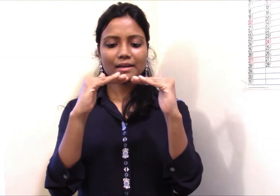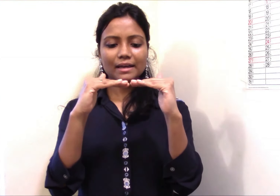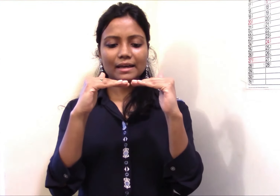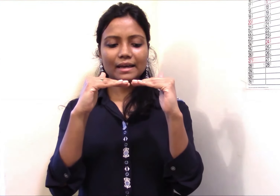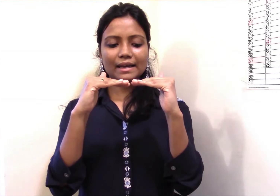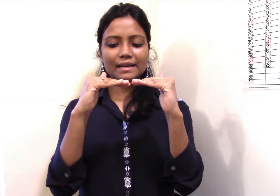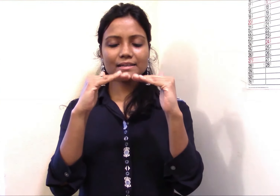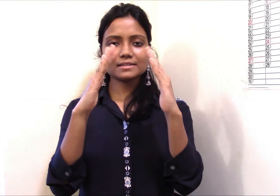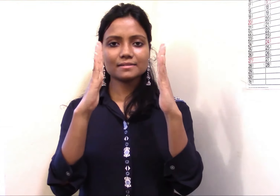Eight.